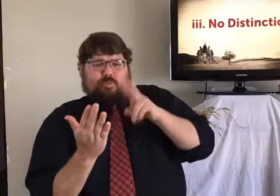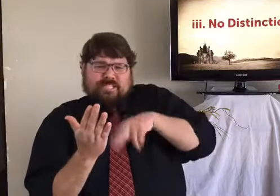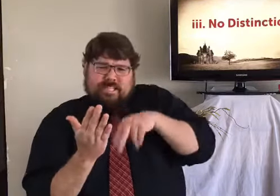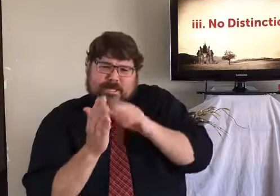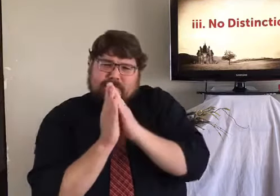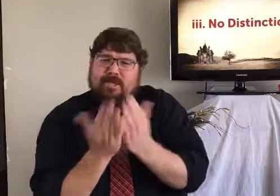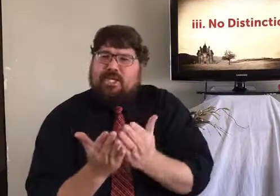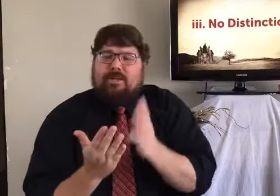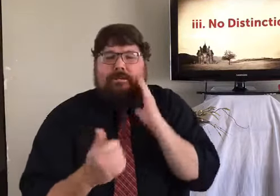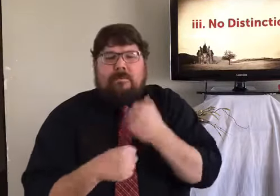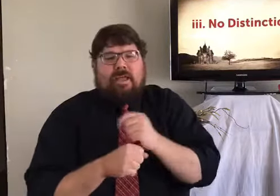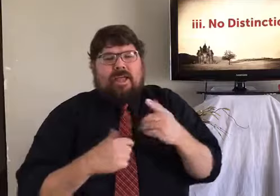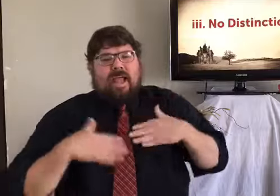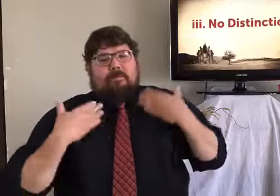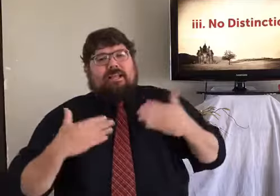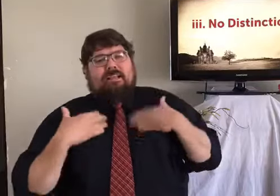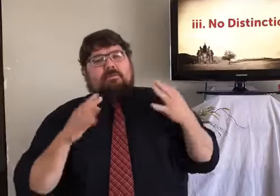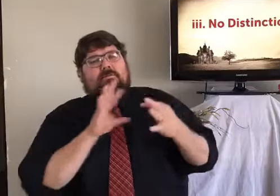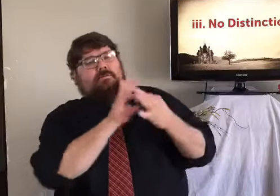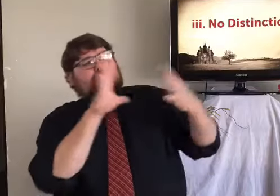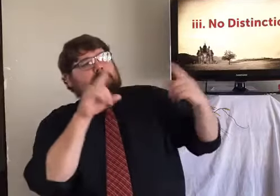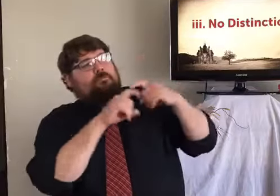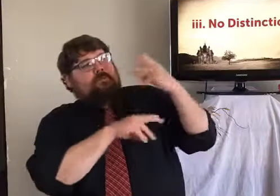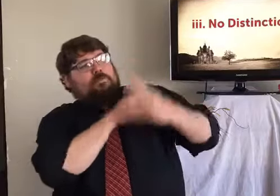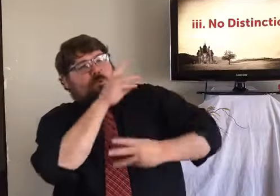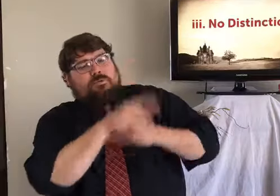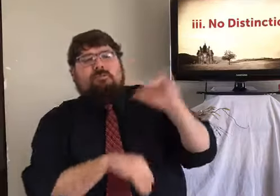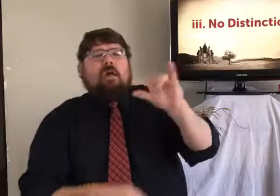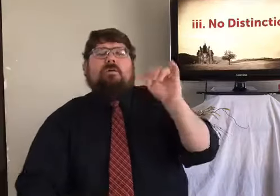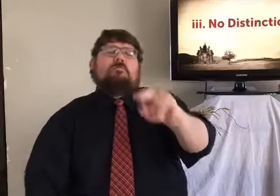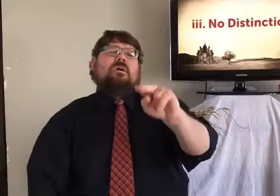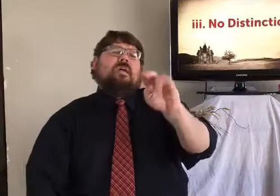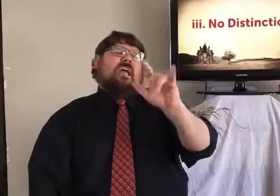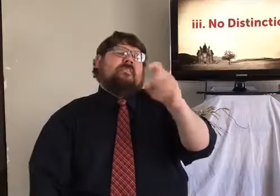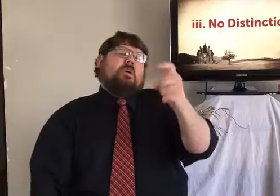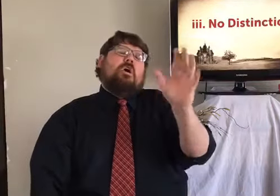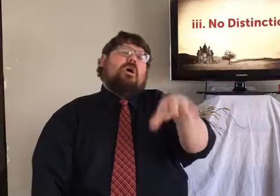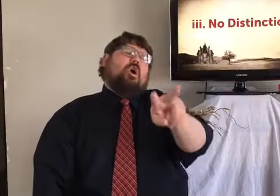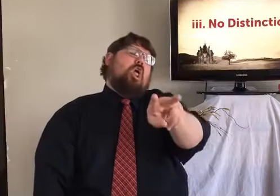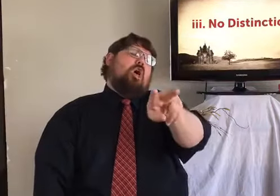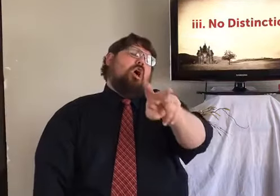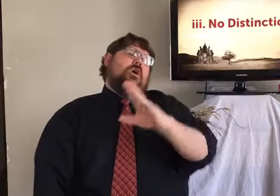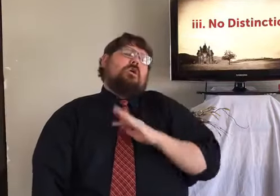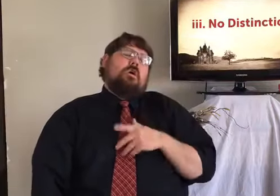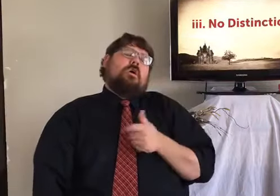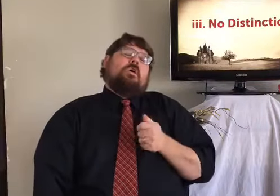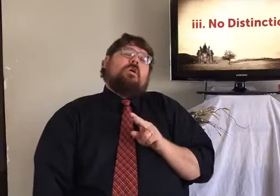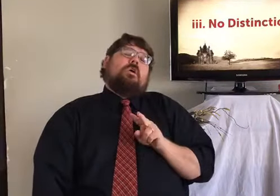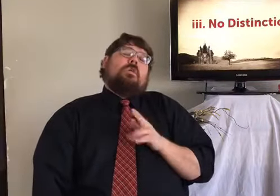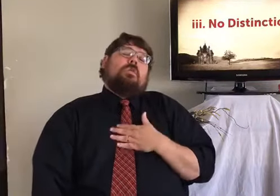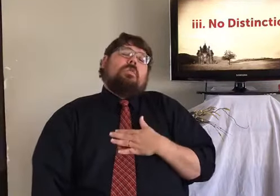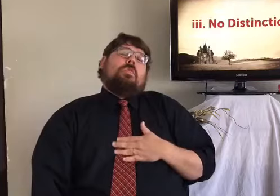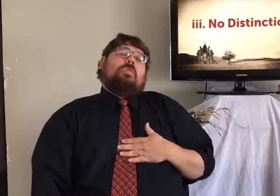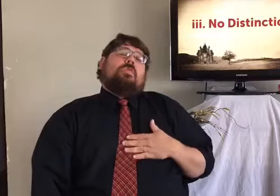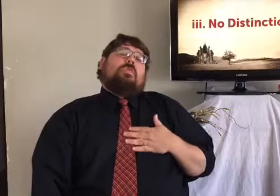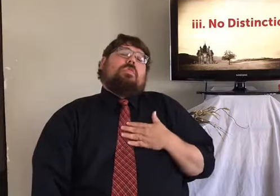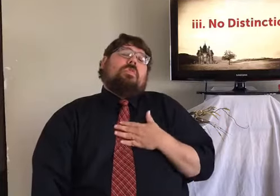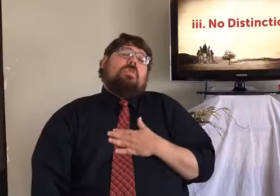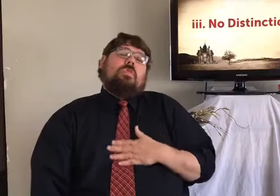We take pleasure reading books. Just be happy. Read. They'll make you happy. You can detach from the world for a while. Or,